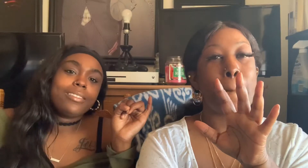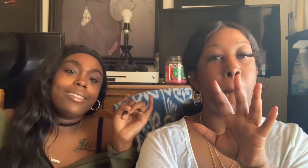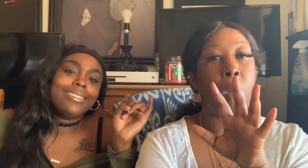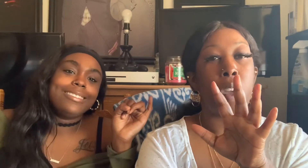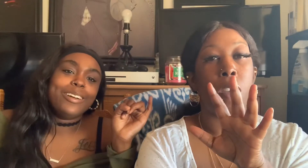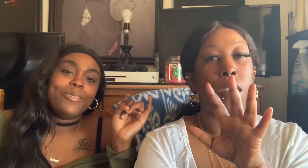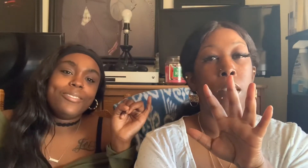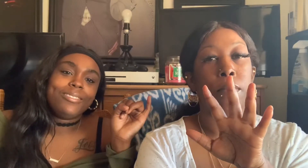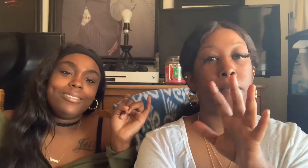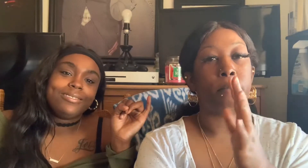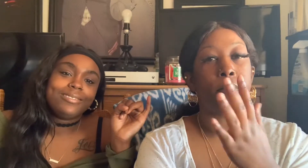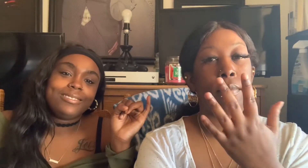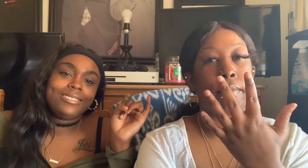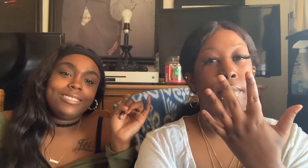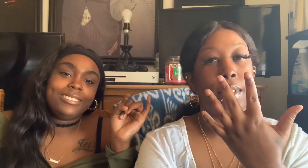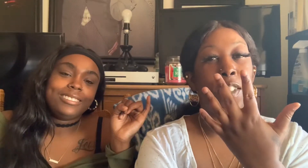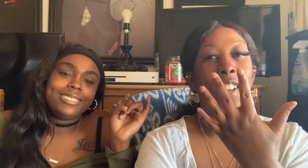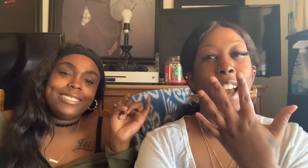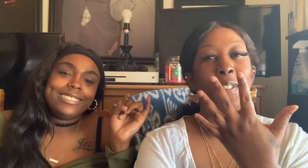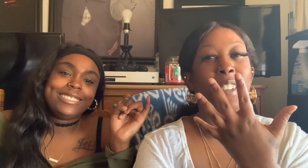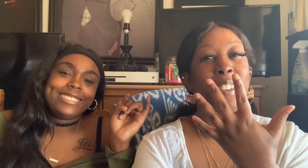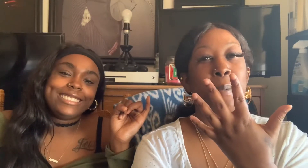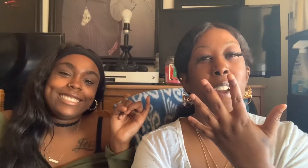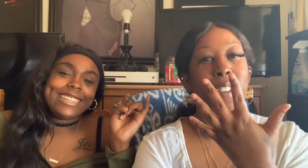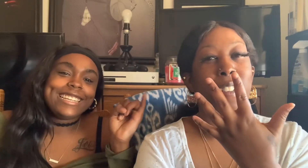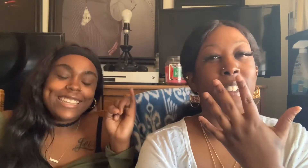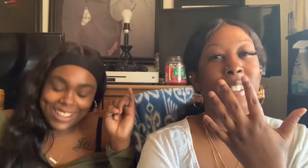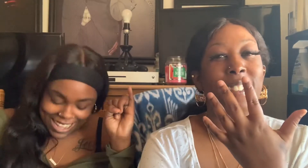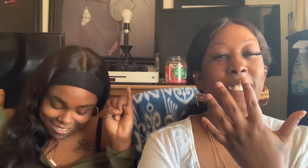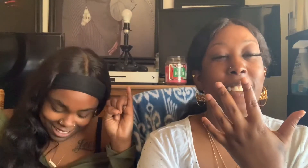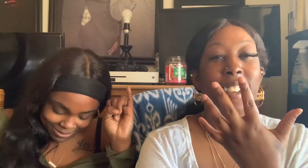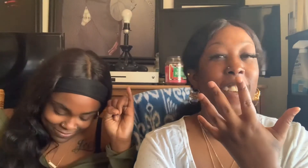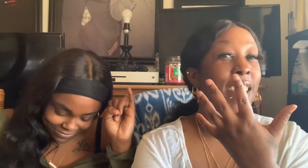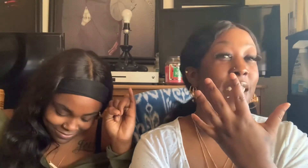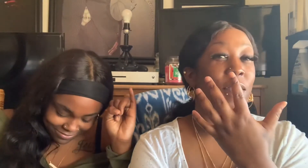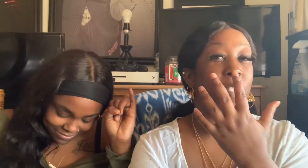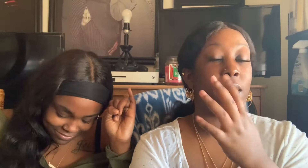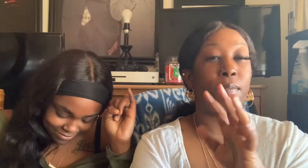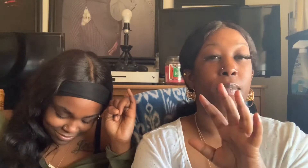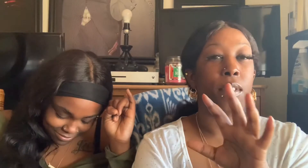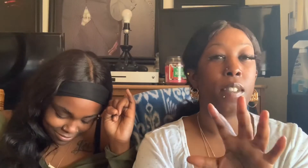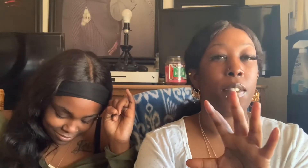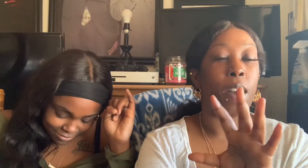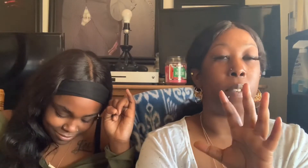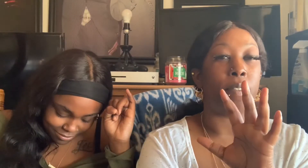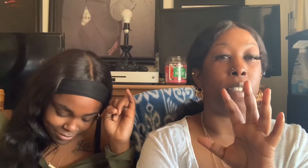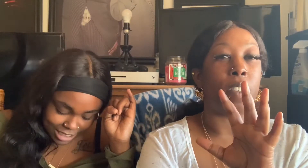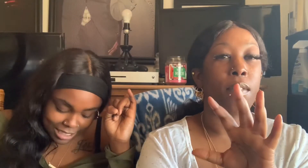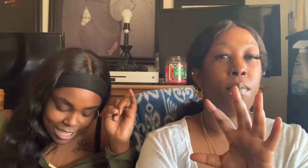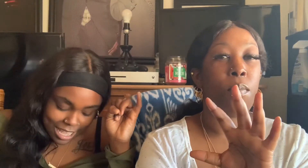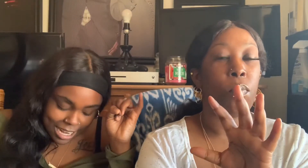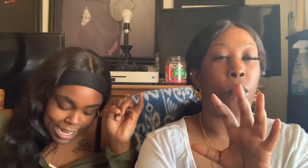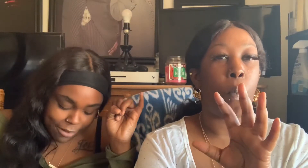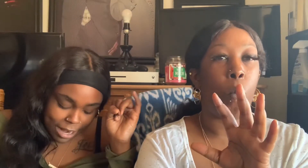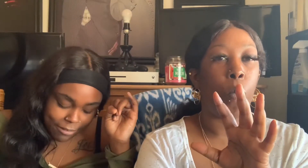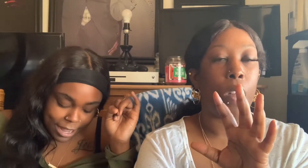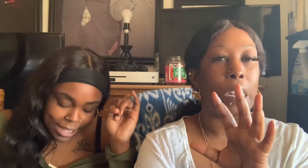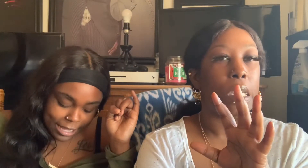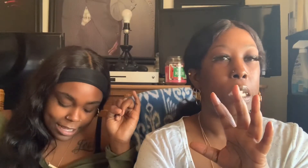No. You laughing. probably did. No I haven't. I haven't. Well no. Never have I kissed